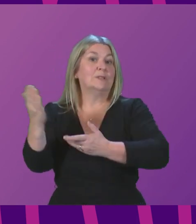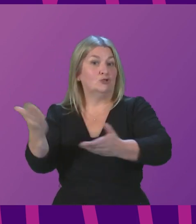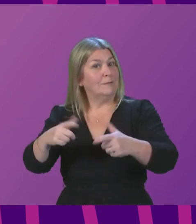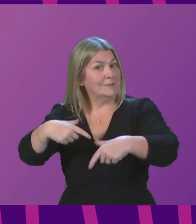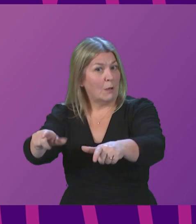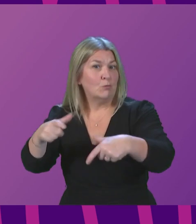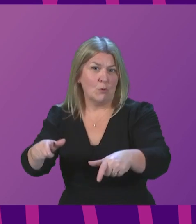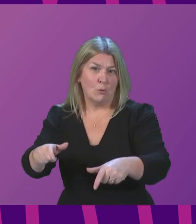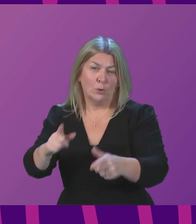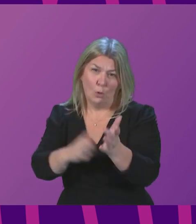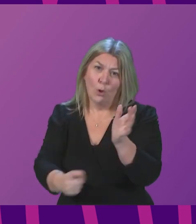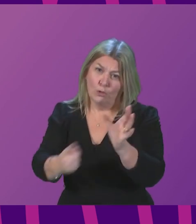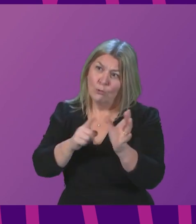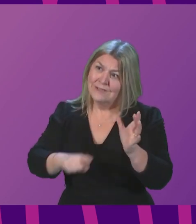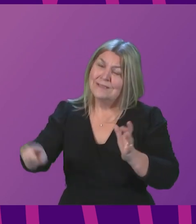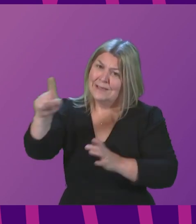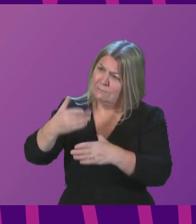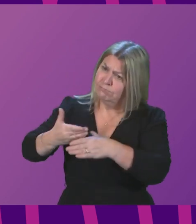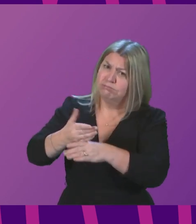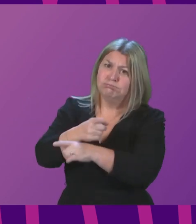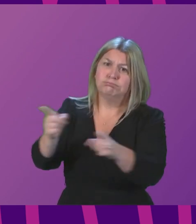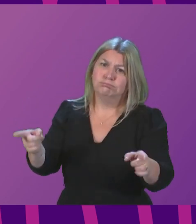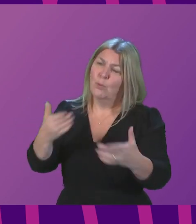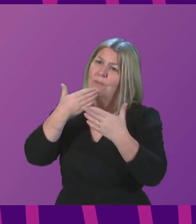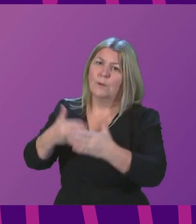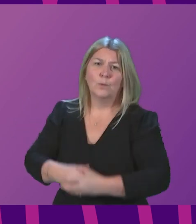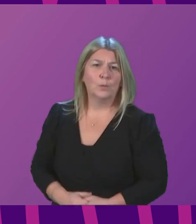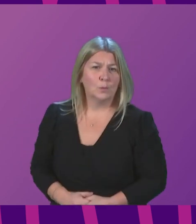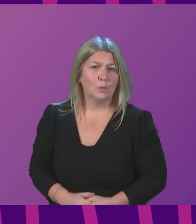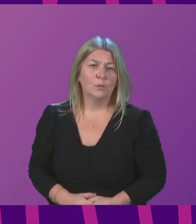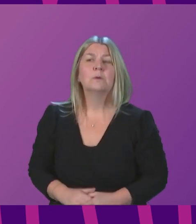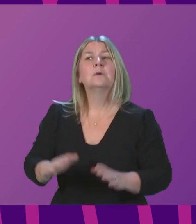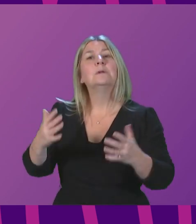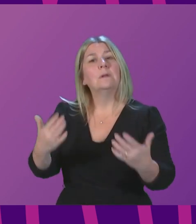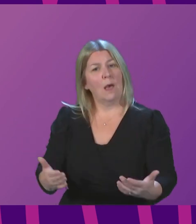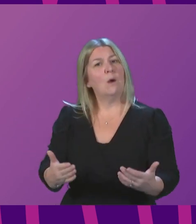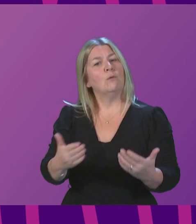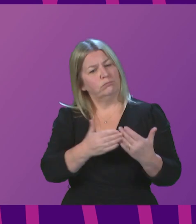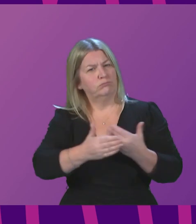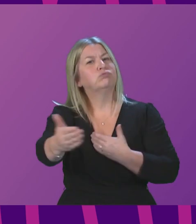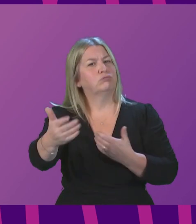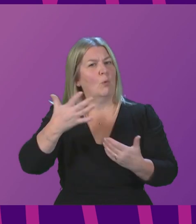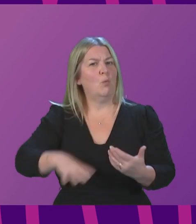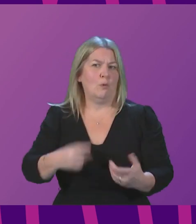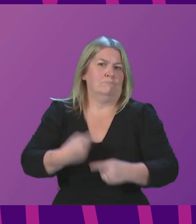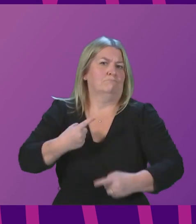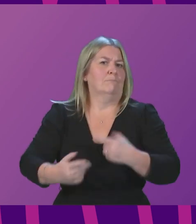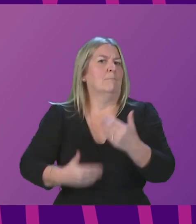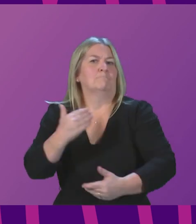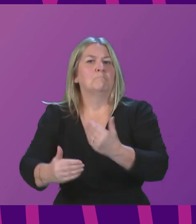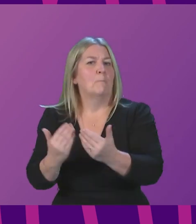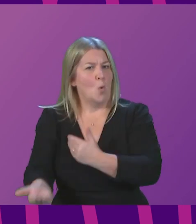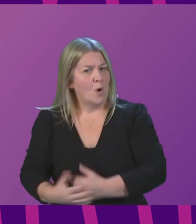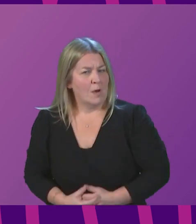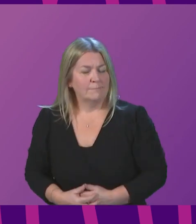pandemic, and I want to thank staff for all of their efforts. We are determined to accelerate progress to meet our waste reduction and recycling targets, and the